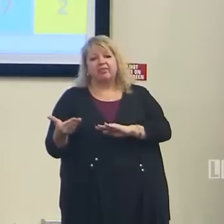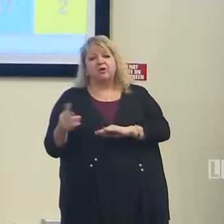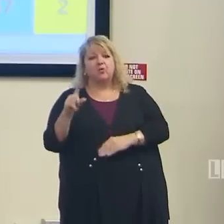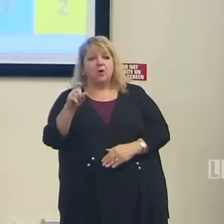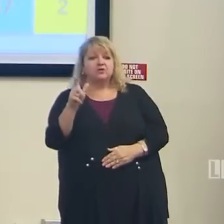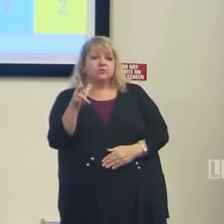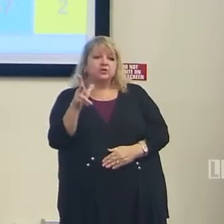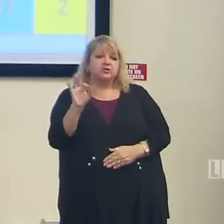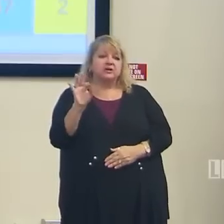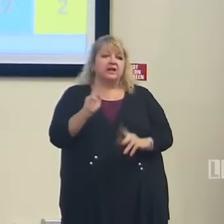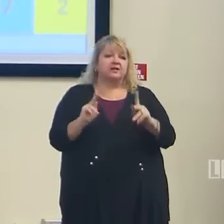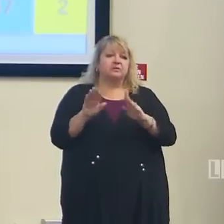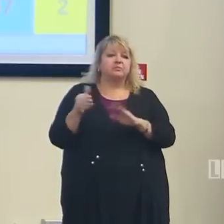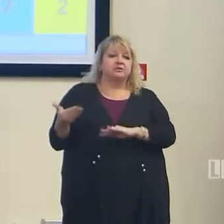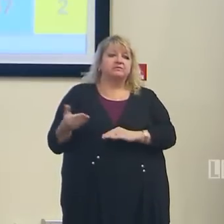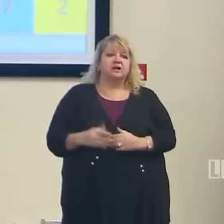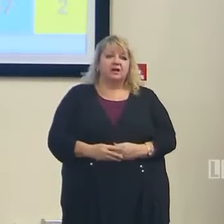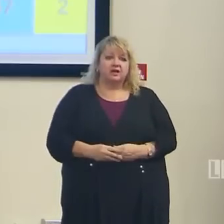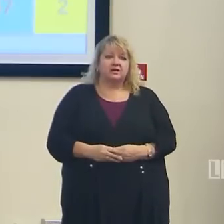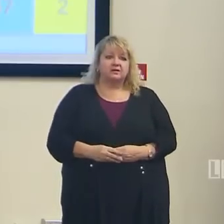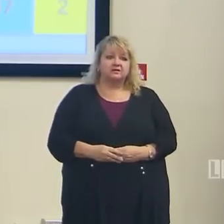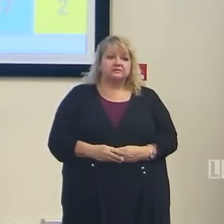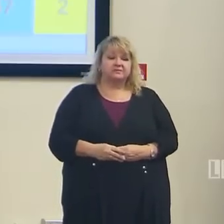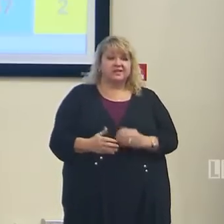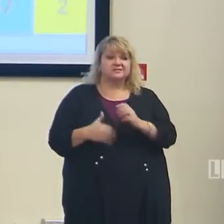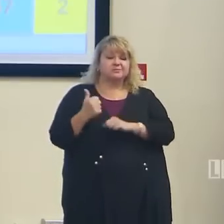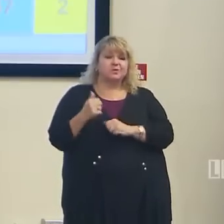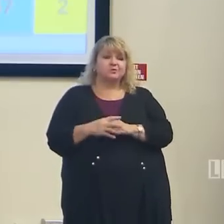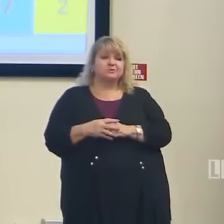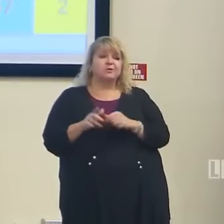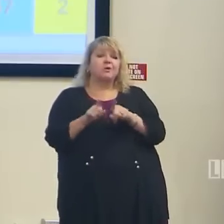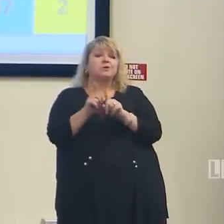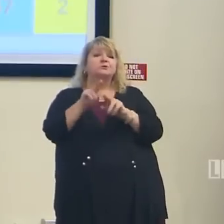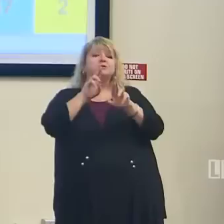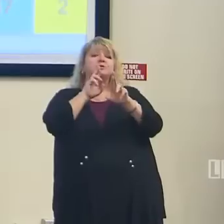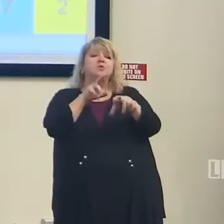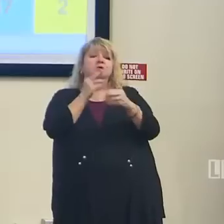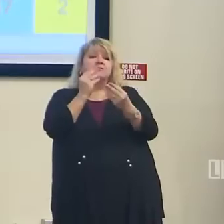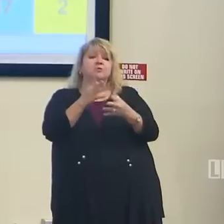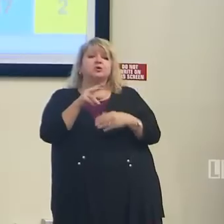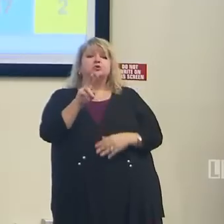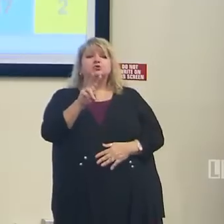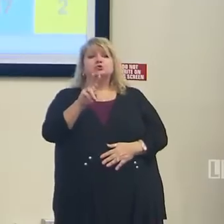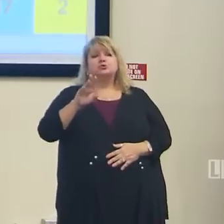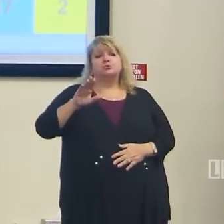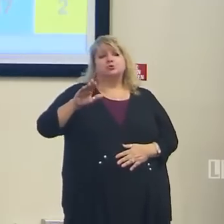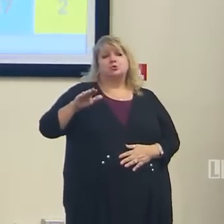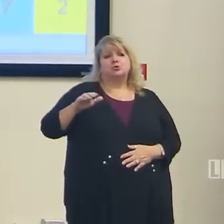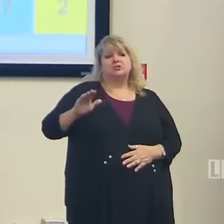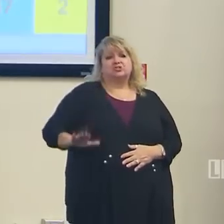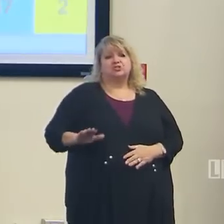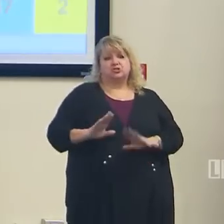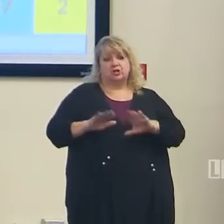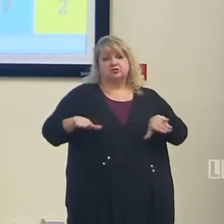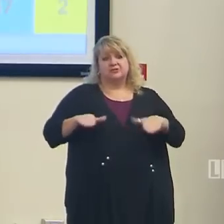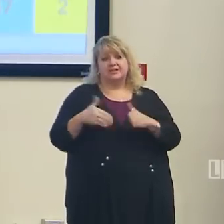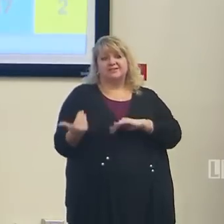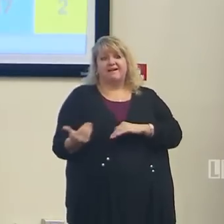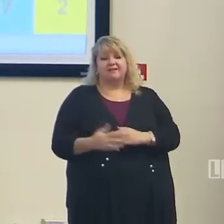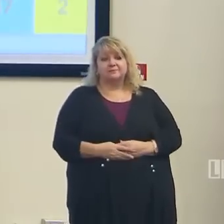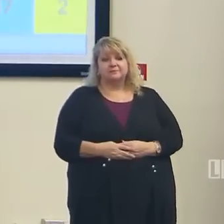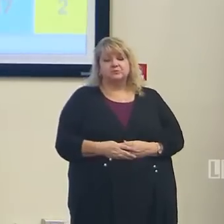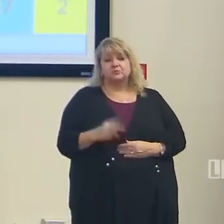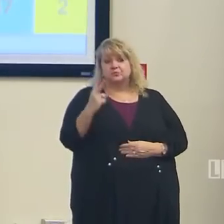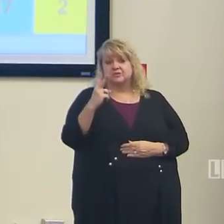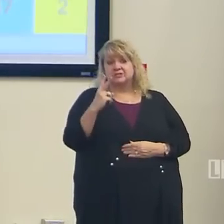139 deaths. We also unfortunately reported out two pediatric COVID deaths this week, one of which